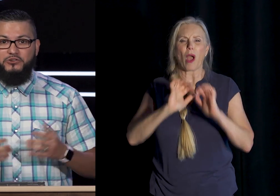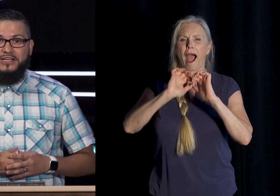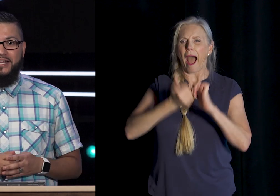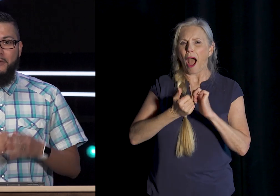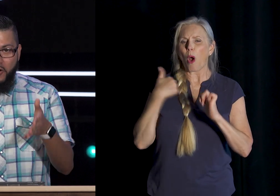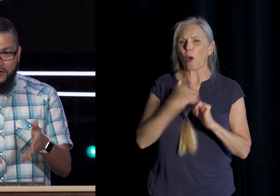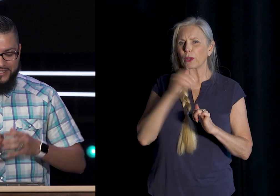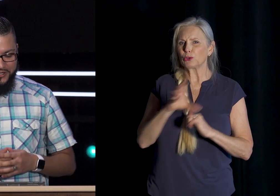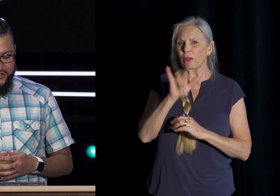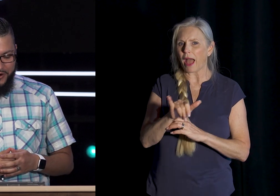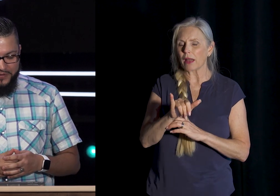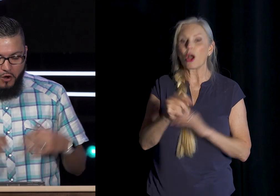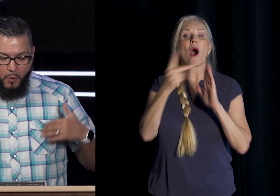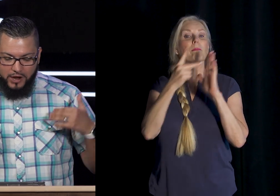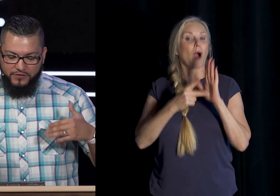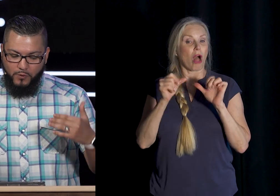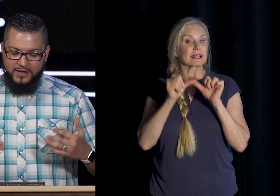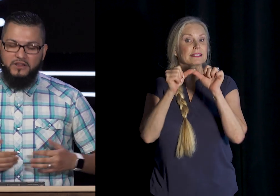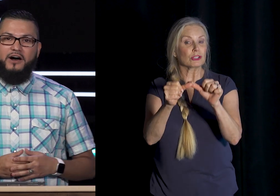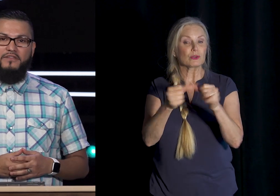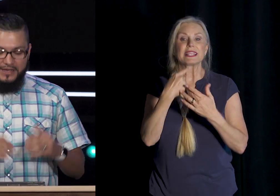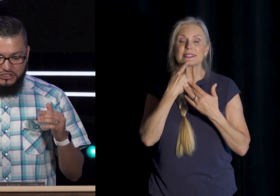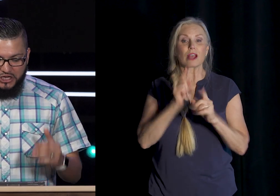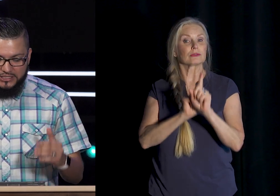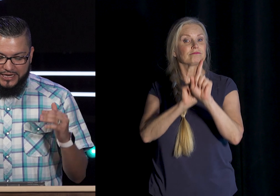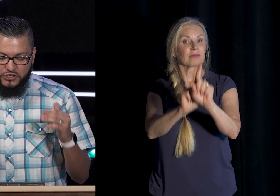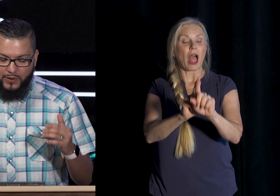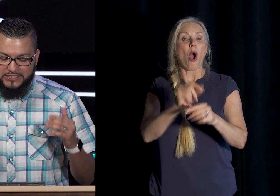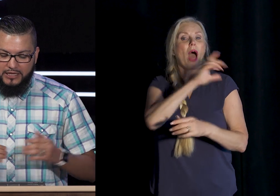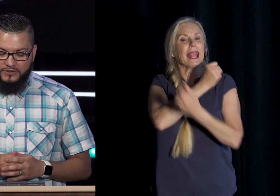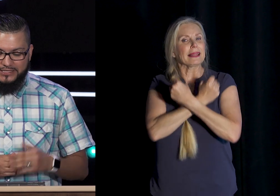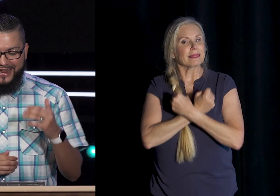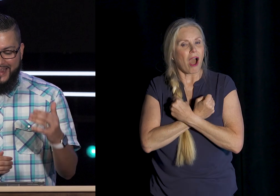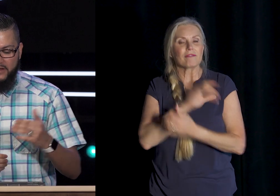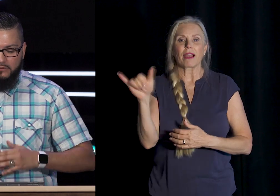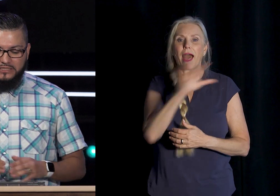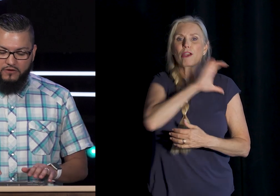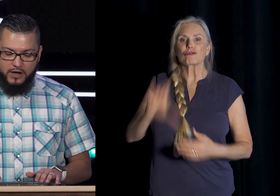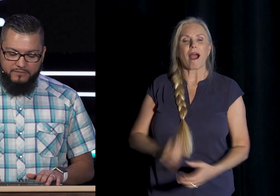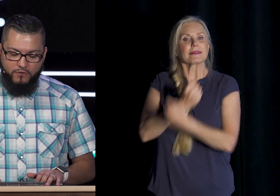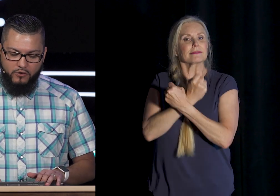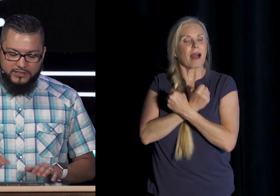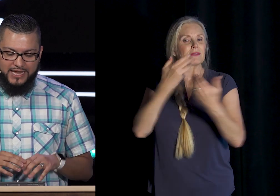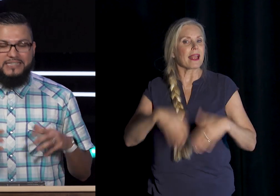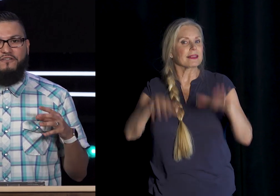do this Paul continues on Walk in the way of love Just as Christ loved us And gave himself up For us As a